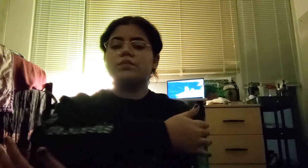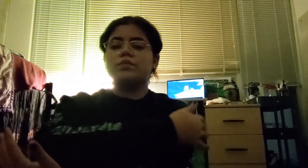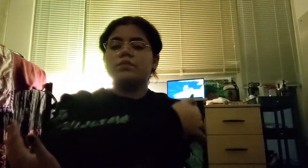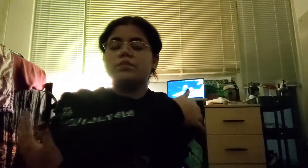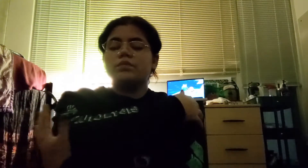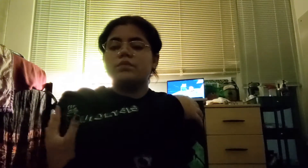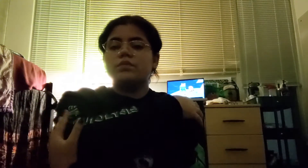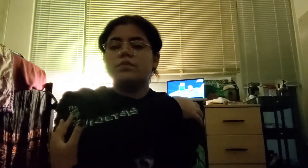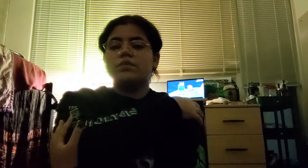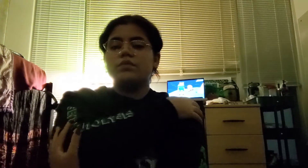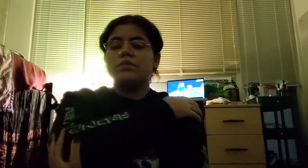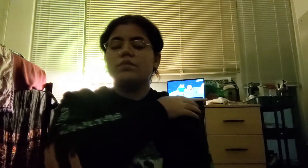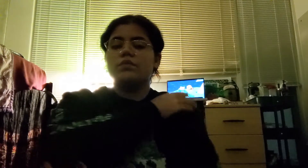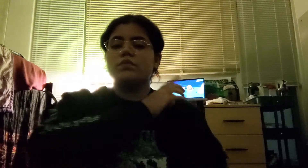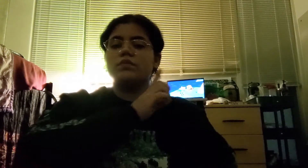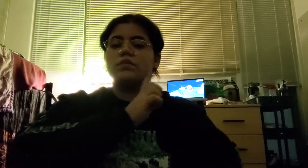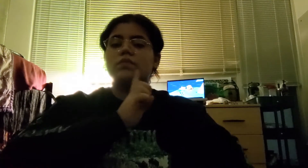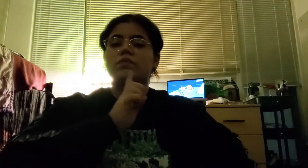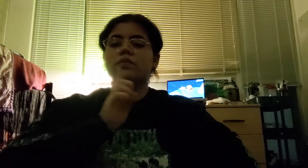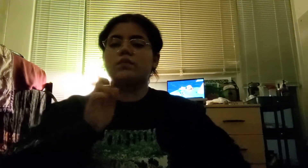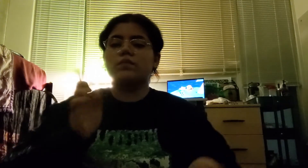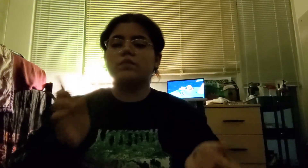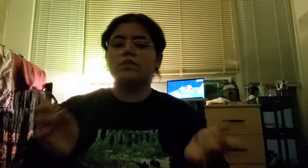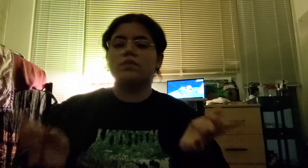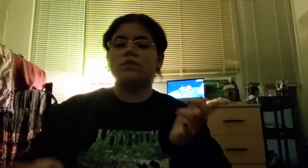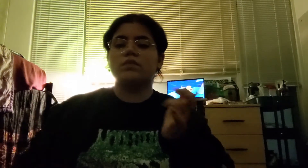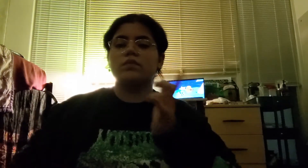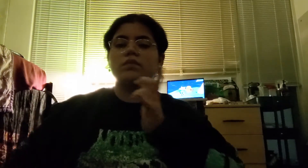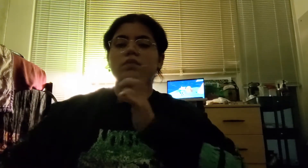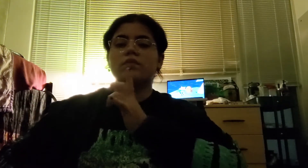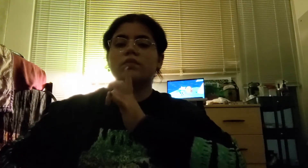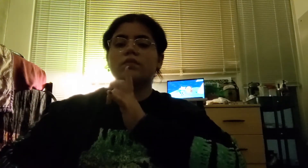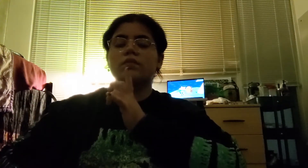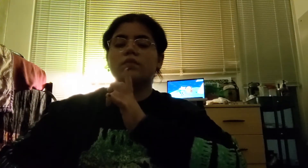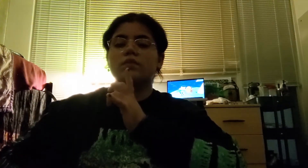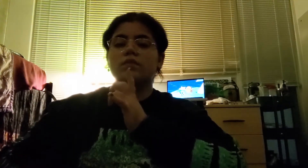experiences loss we mourn together when someone has an exciting new opportunity we celebrate